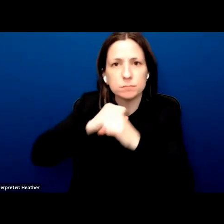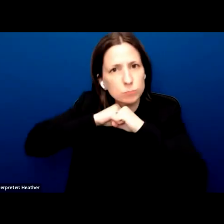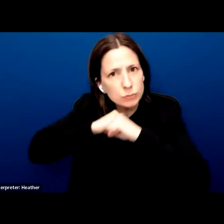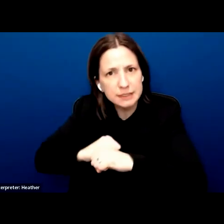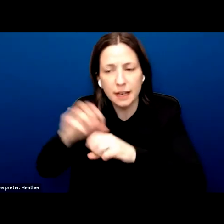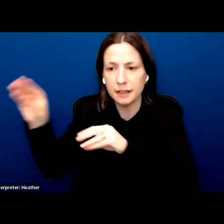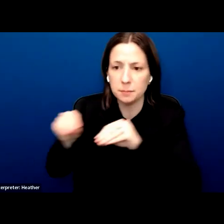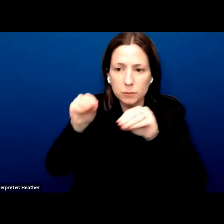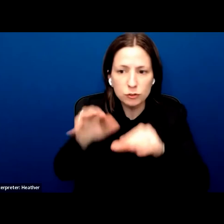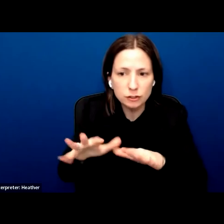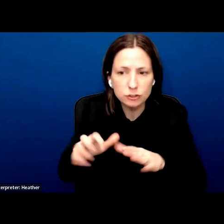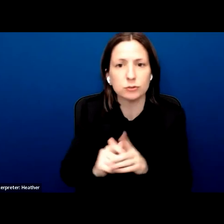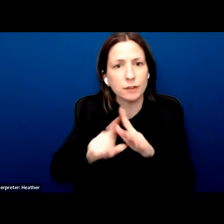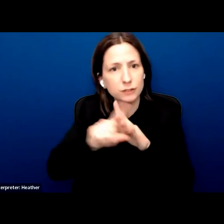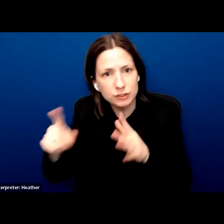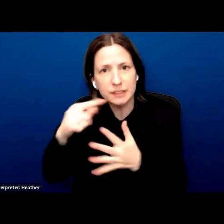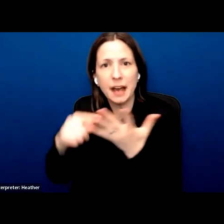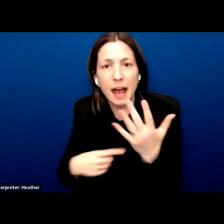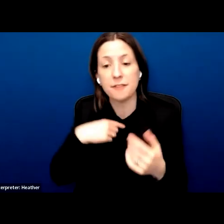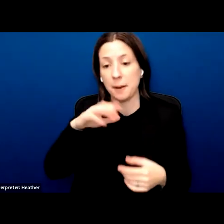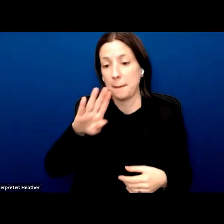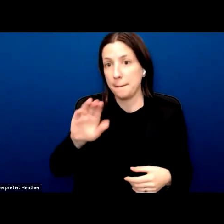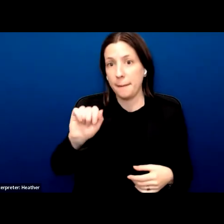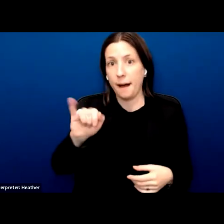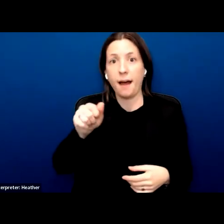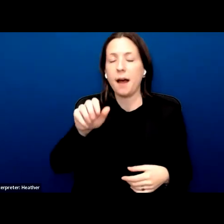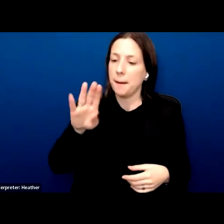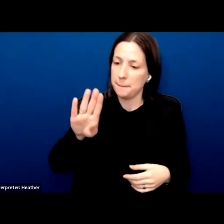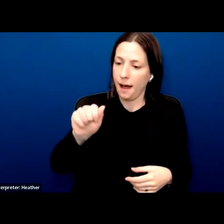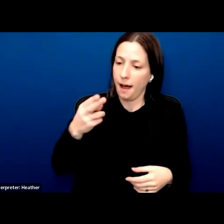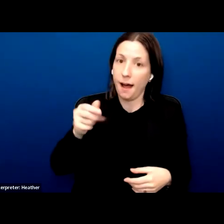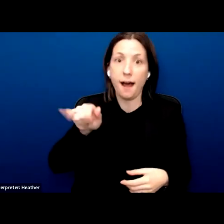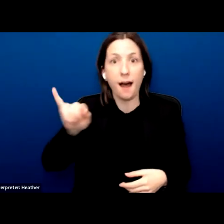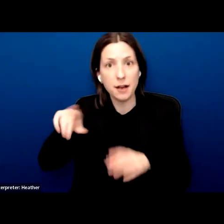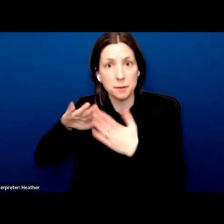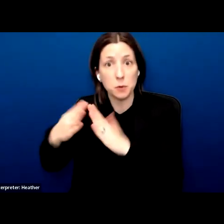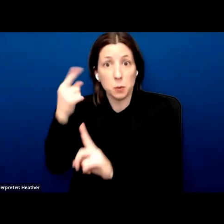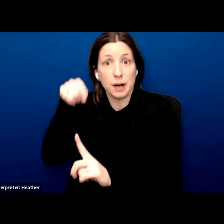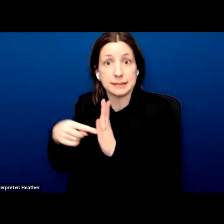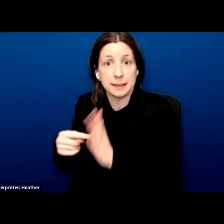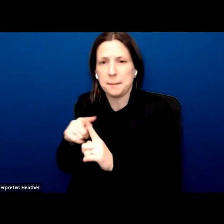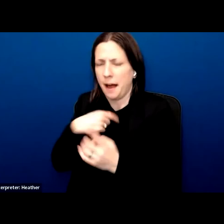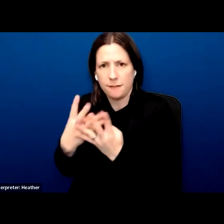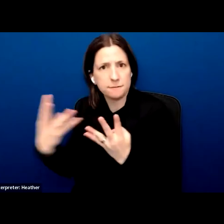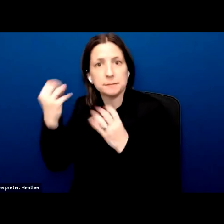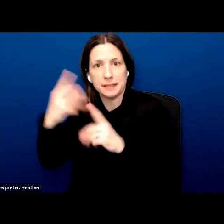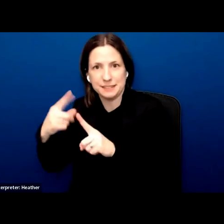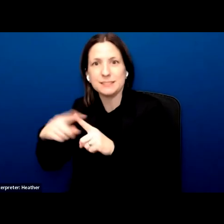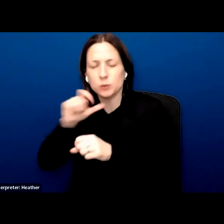the Baha'i community being one of them, but there are many others as well. So I push us to a little broader interfaith reality as well.